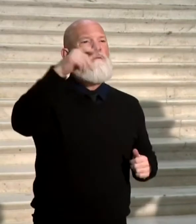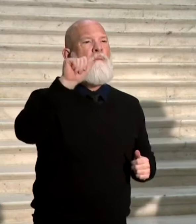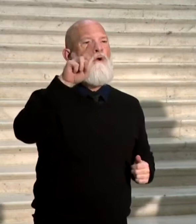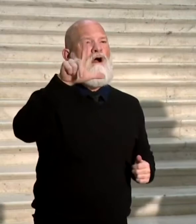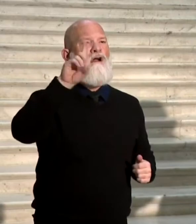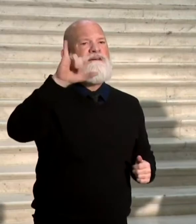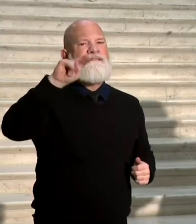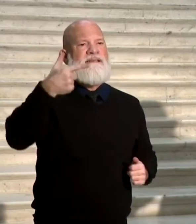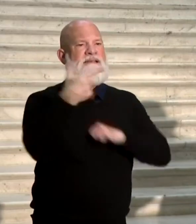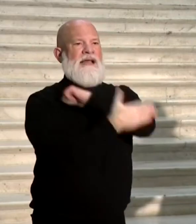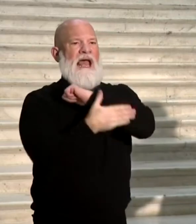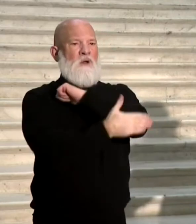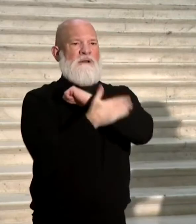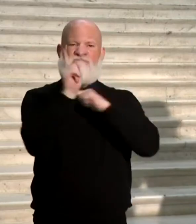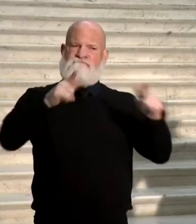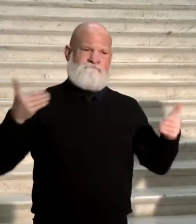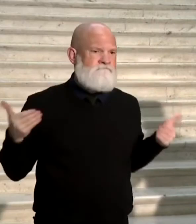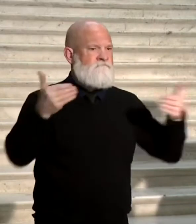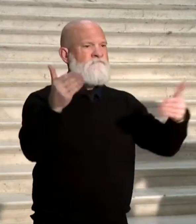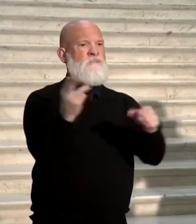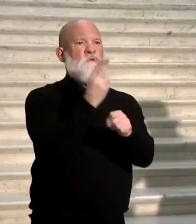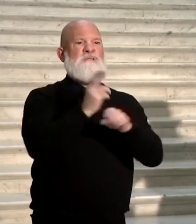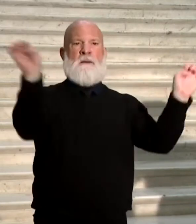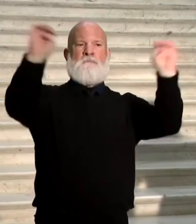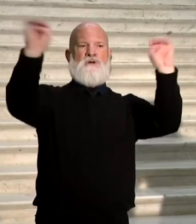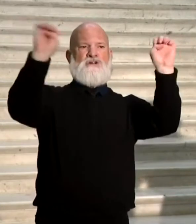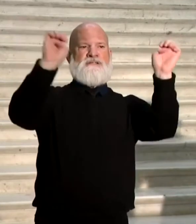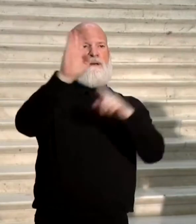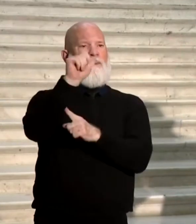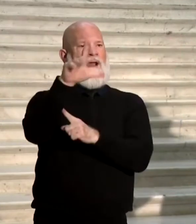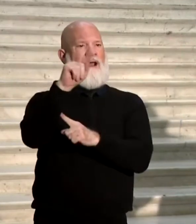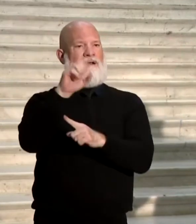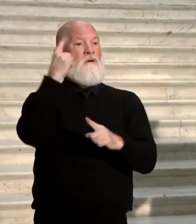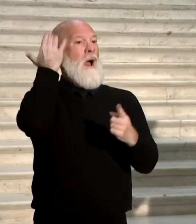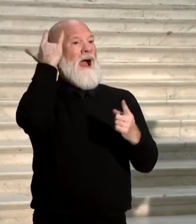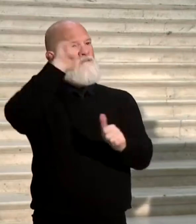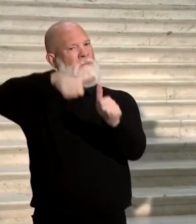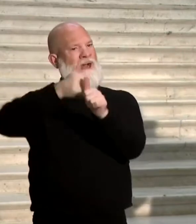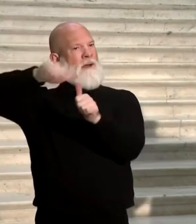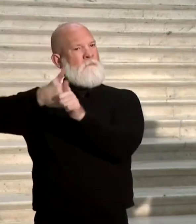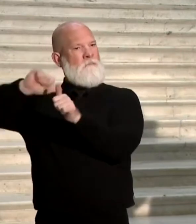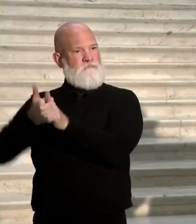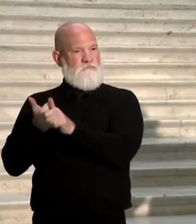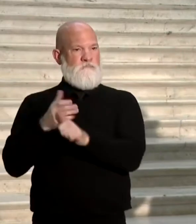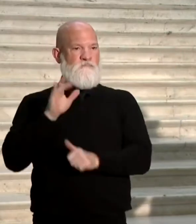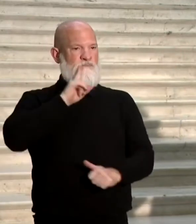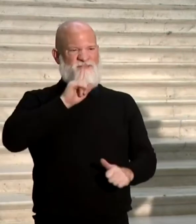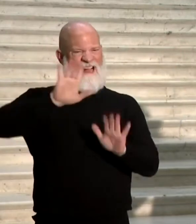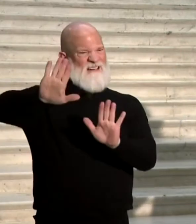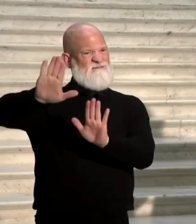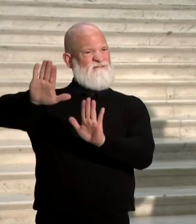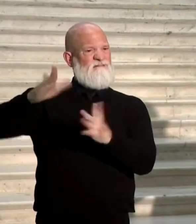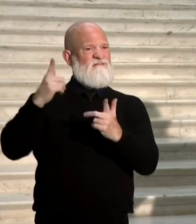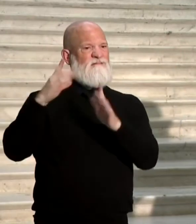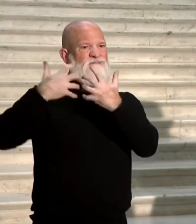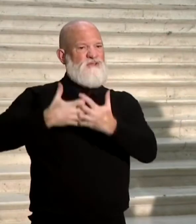emergency ballots as backup. And those will just be scanned directly into the machine and not folded. And the final place you would see